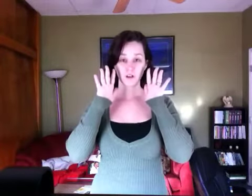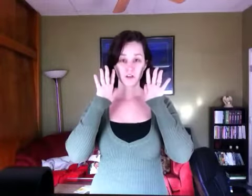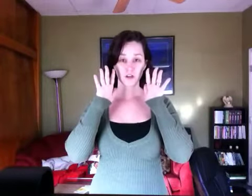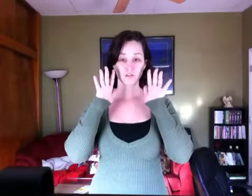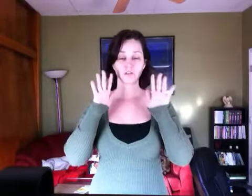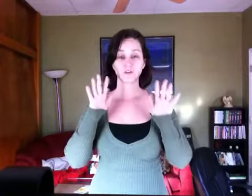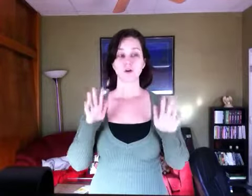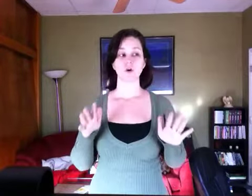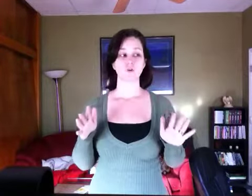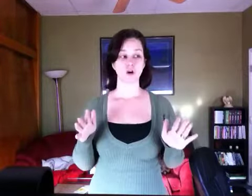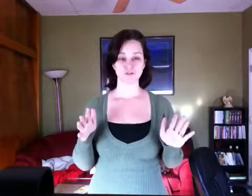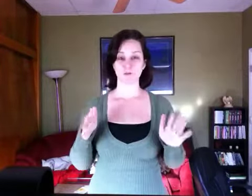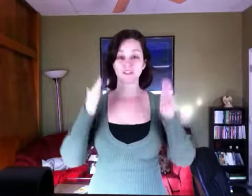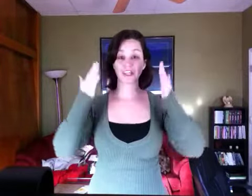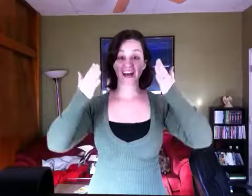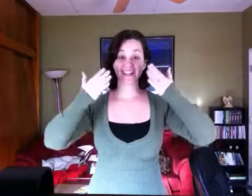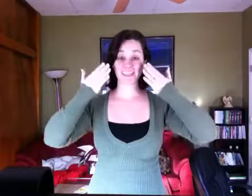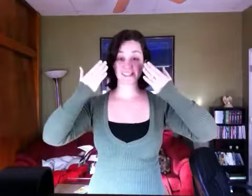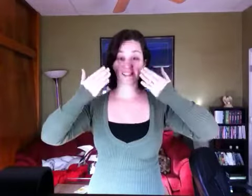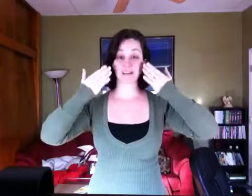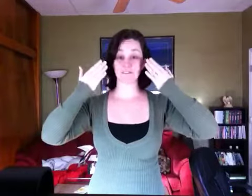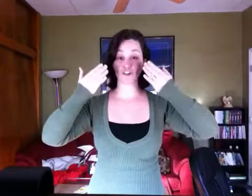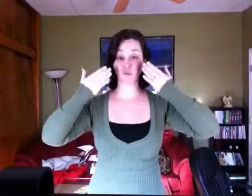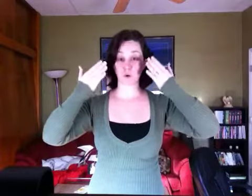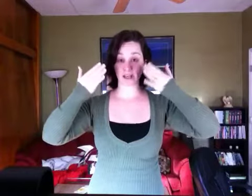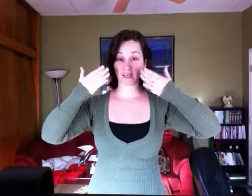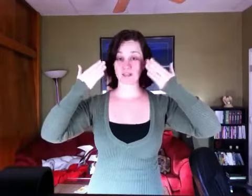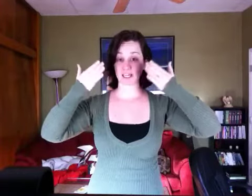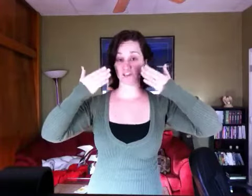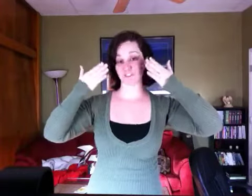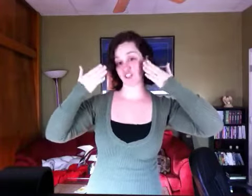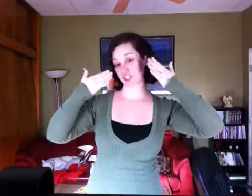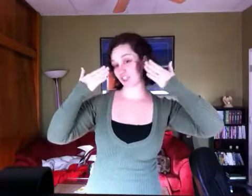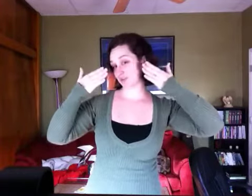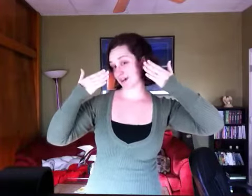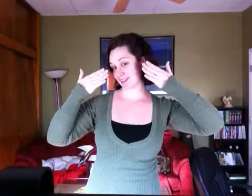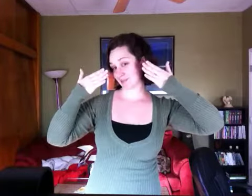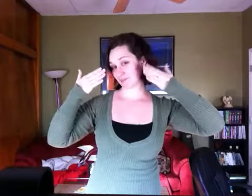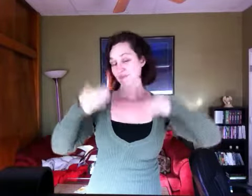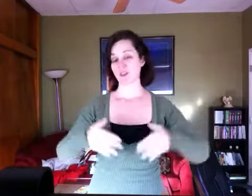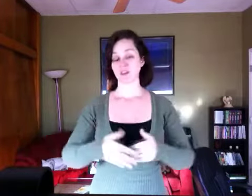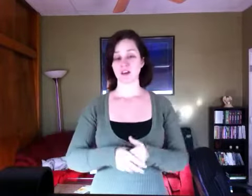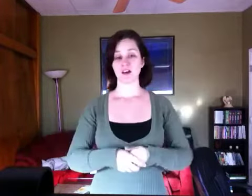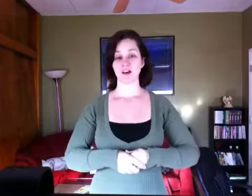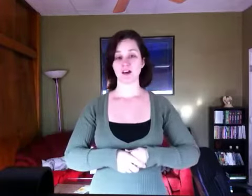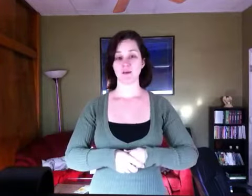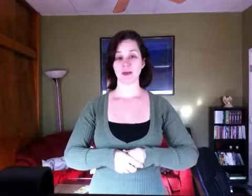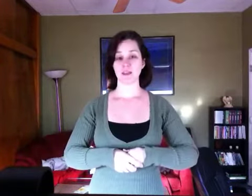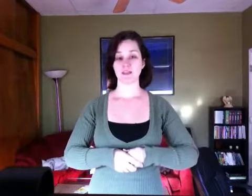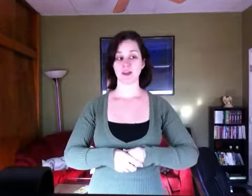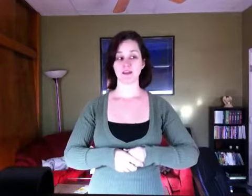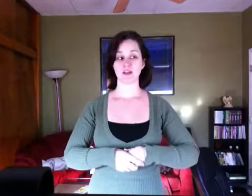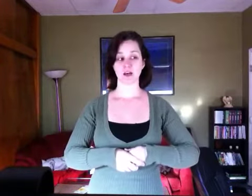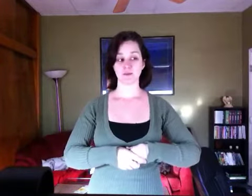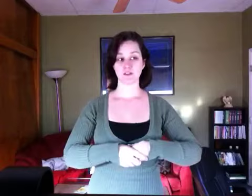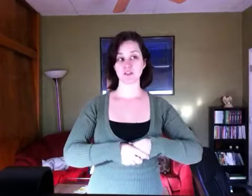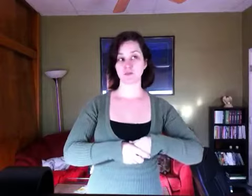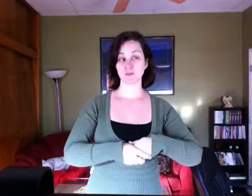all the earth. Worship him with gladness. It's a sign for joy, like you're featuring your smile. And then come into his